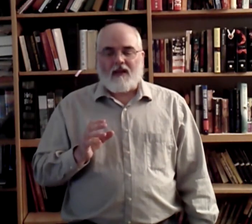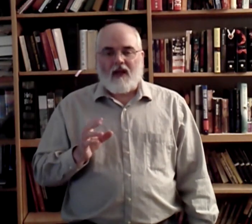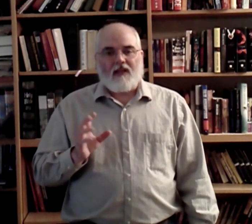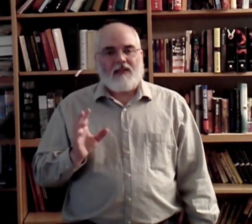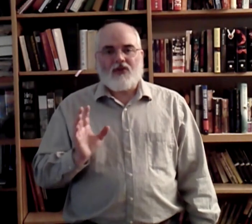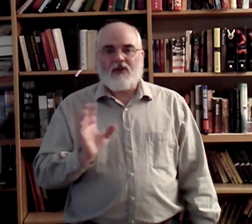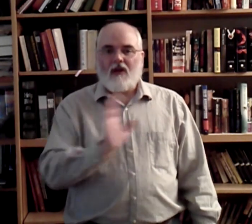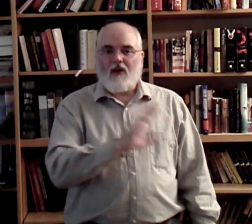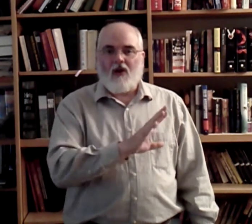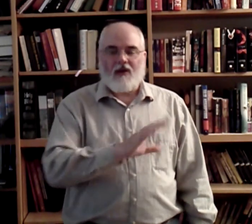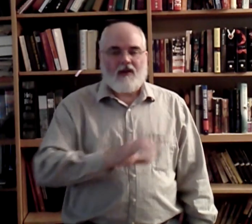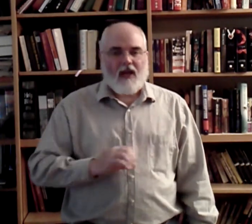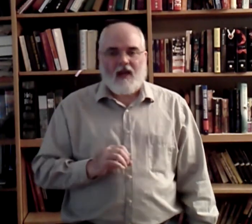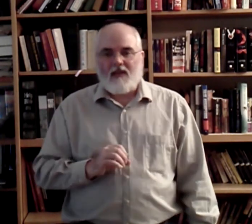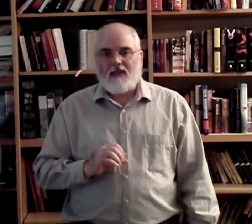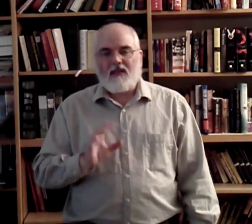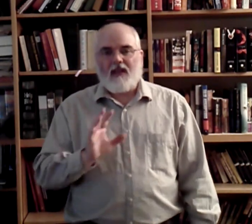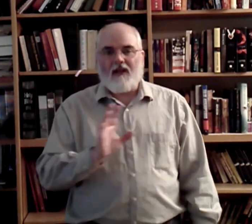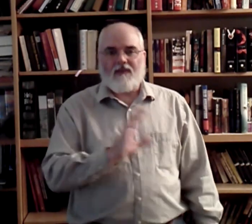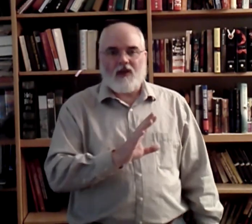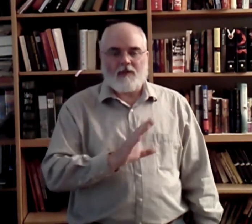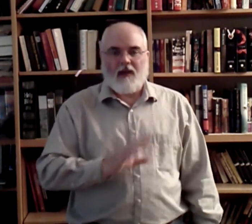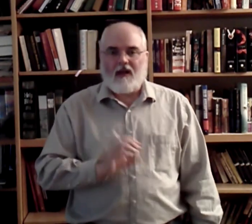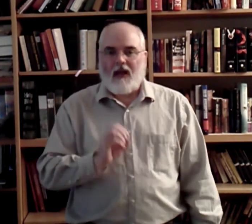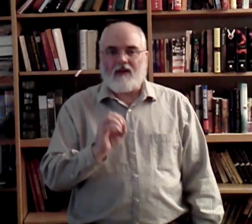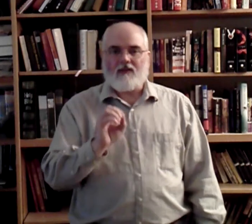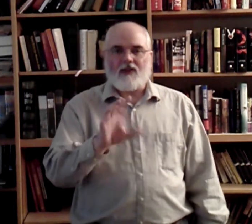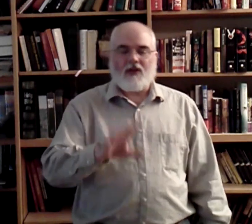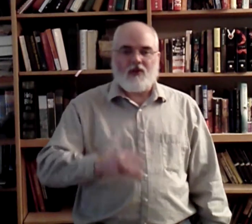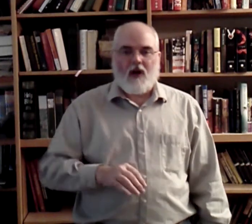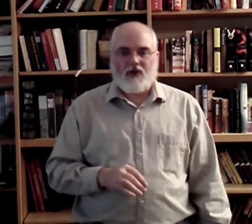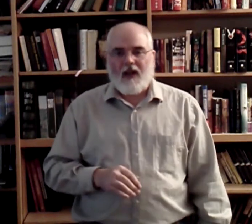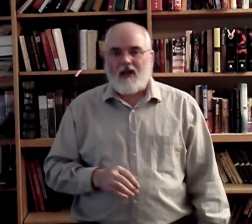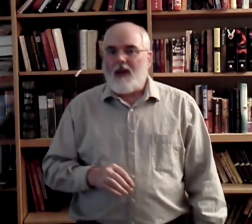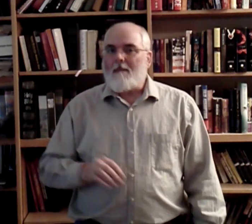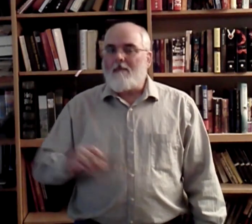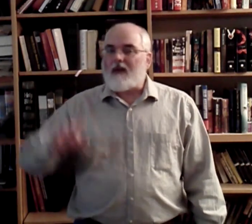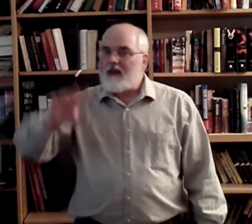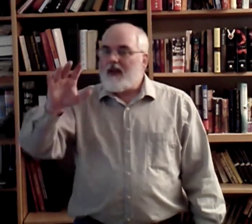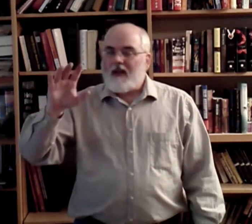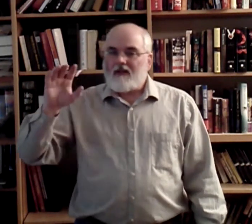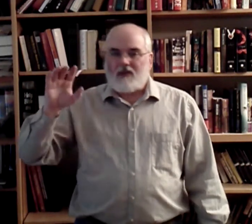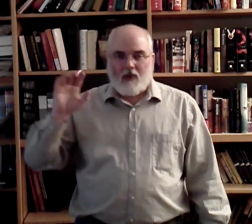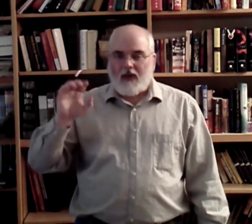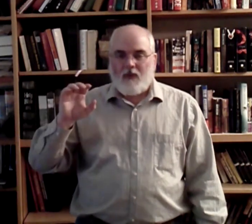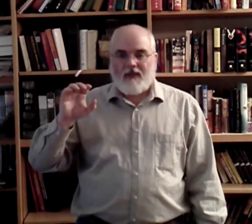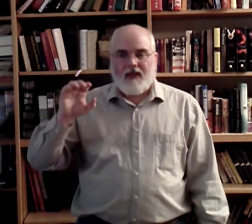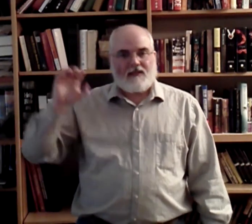section on ABCs and fingerspelling. I suggest you watch that. But, some really quick things.